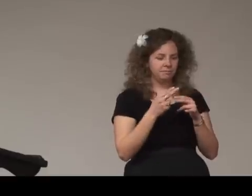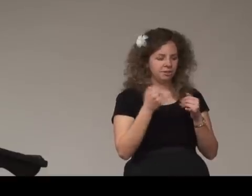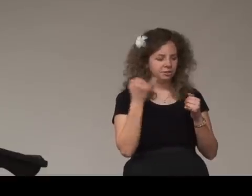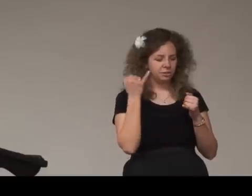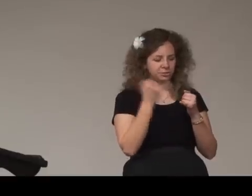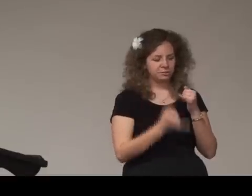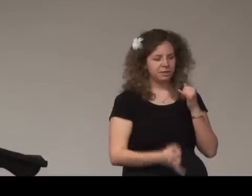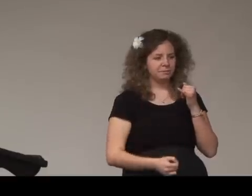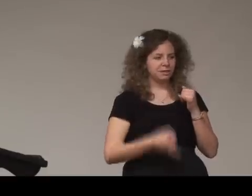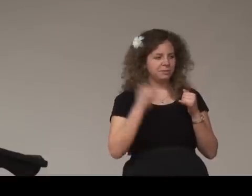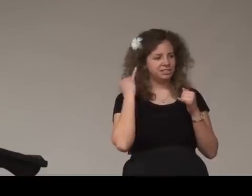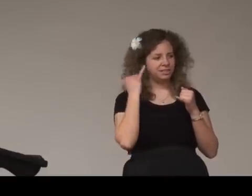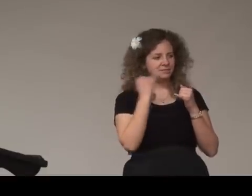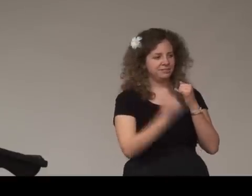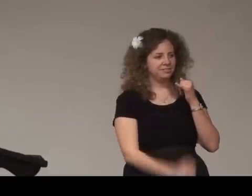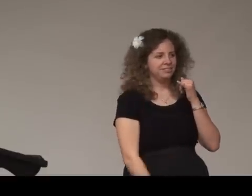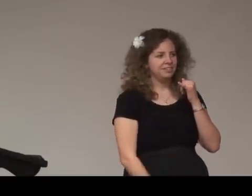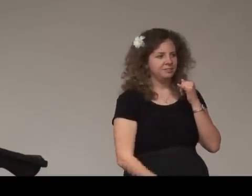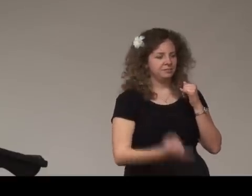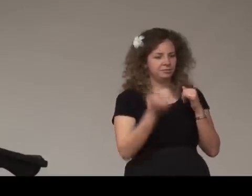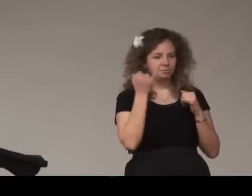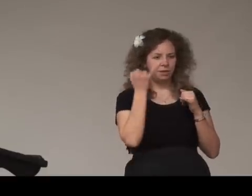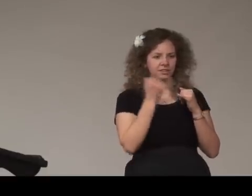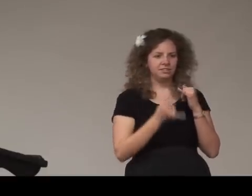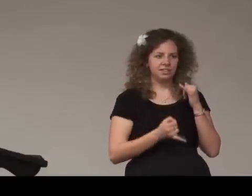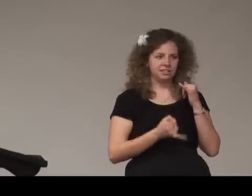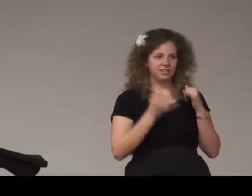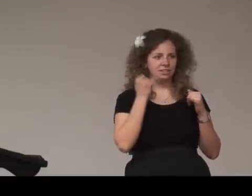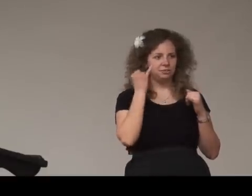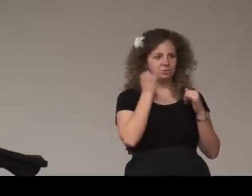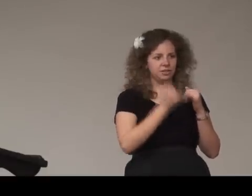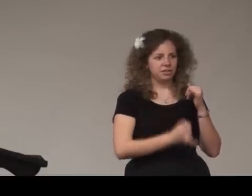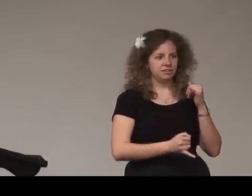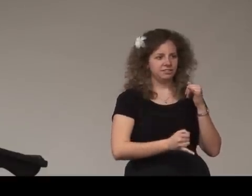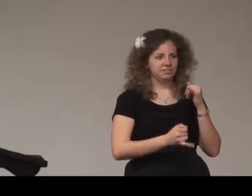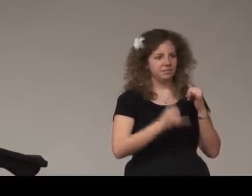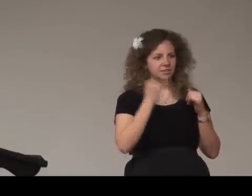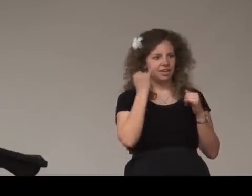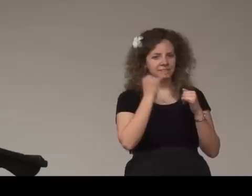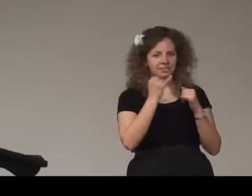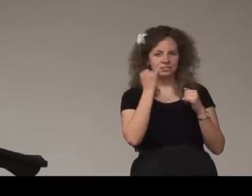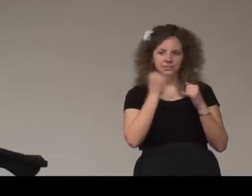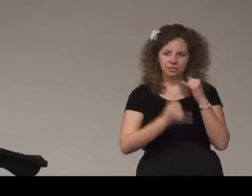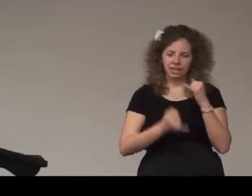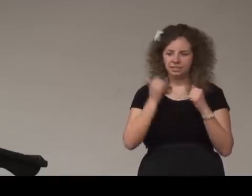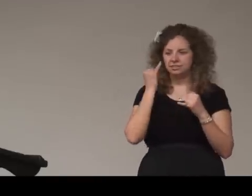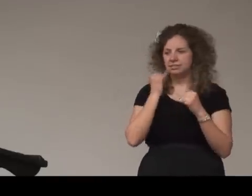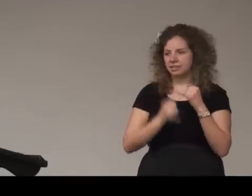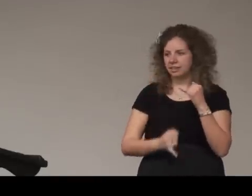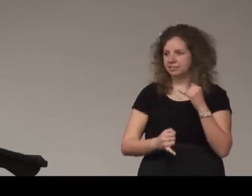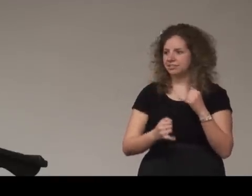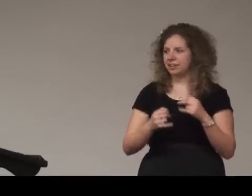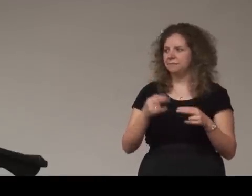so sometimes i miss it but technically you do hit it last last okay